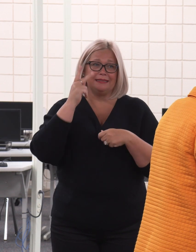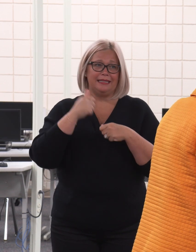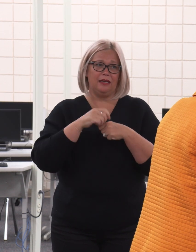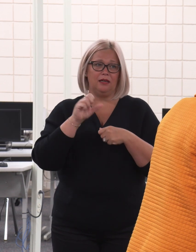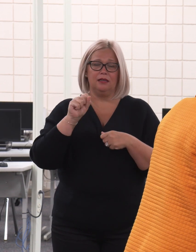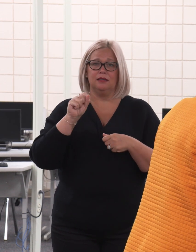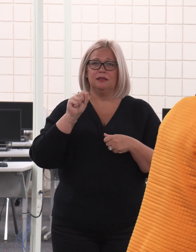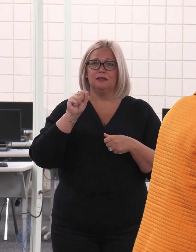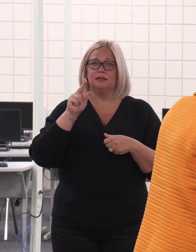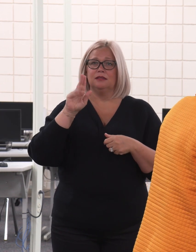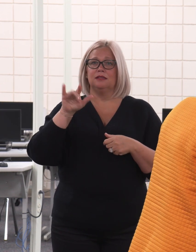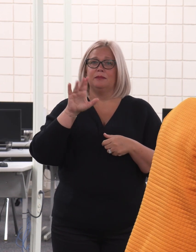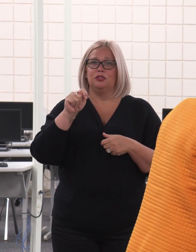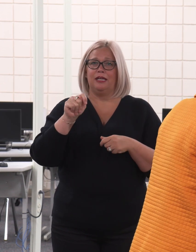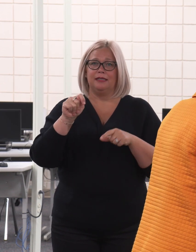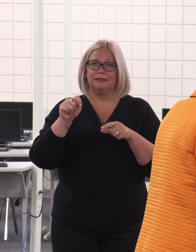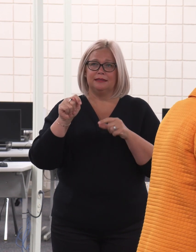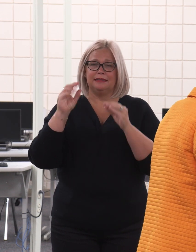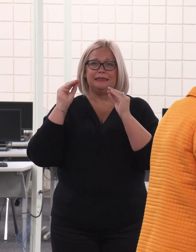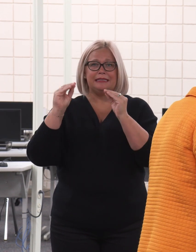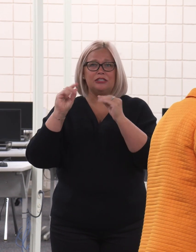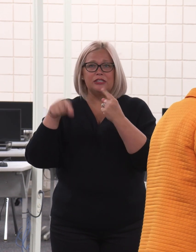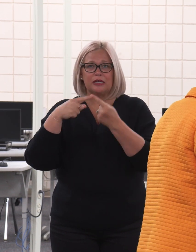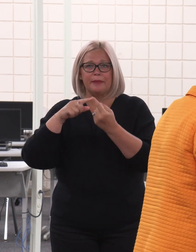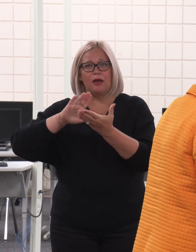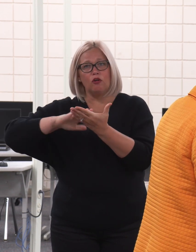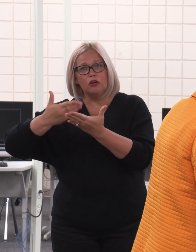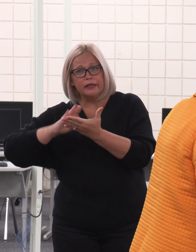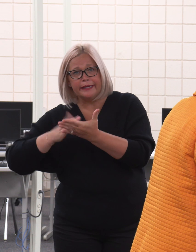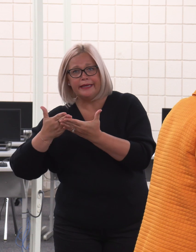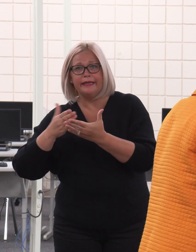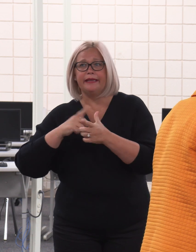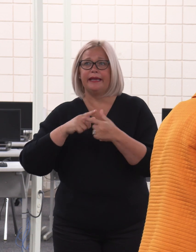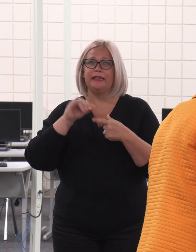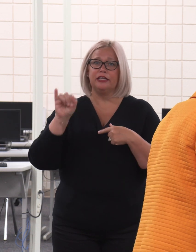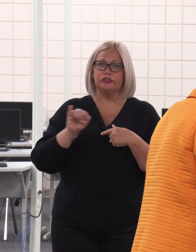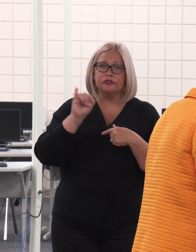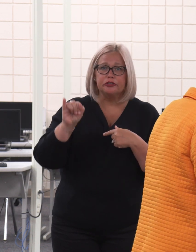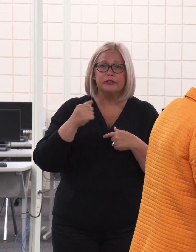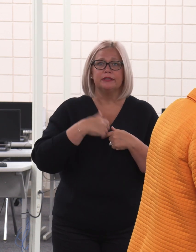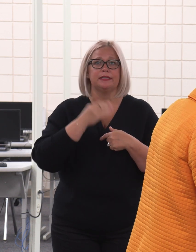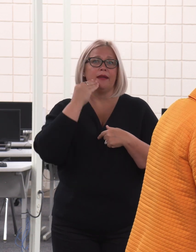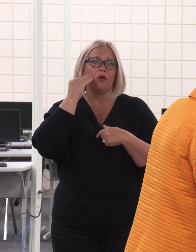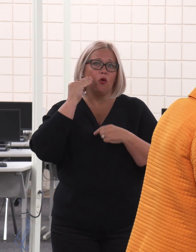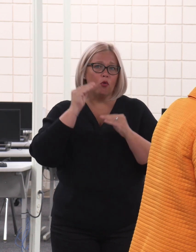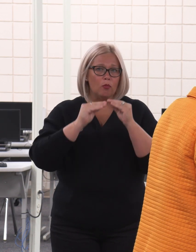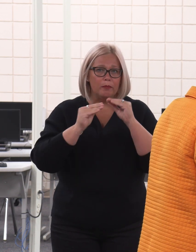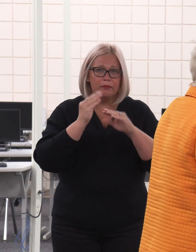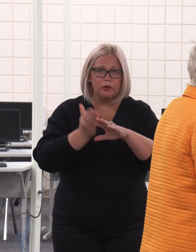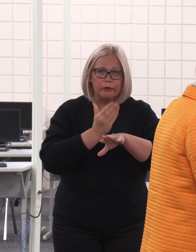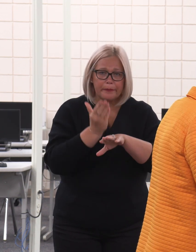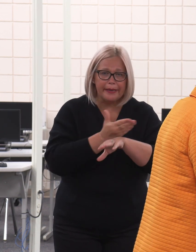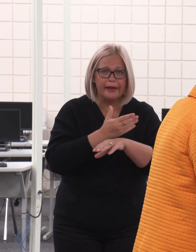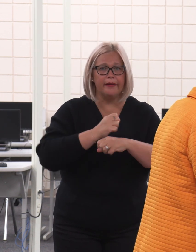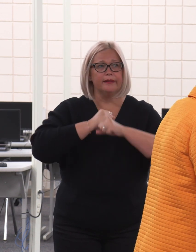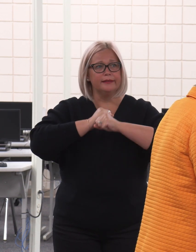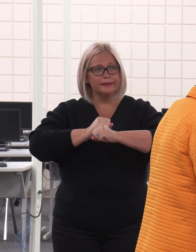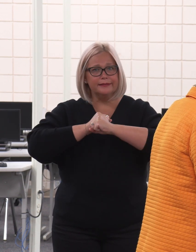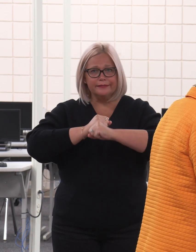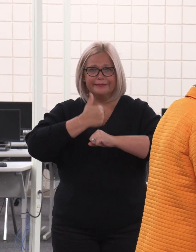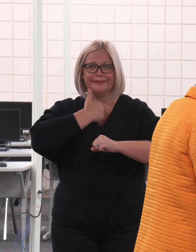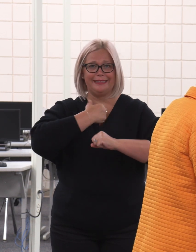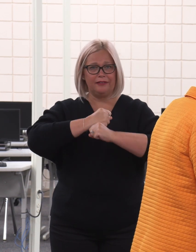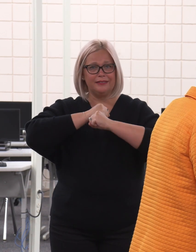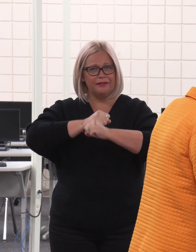like teaching about cooking and insurance and home repair and self-defense and survival